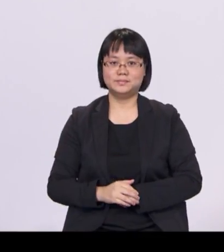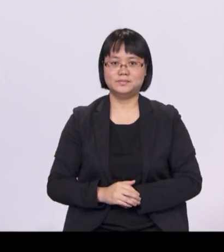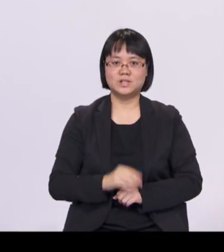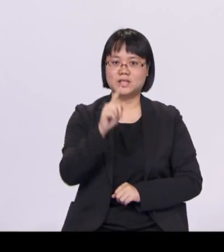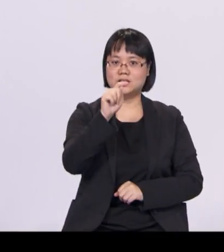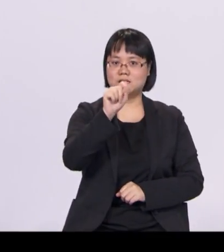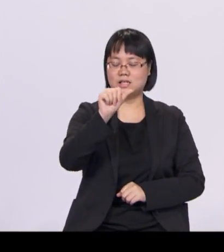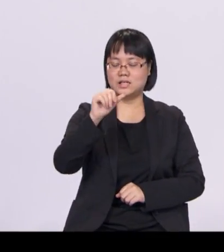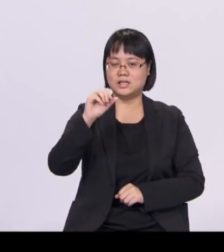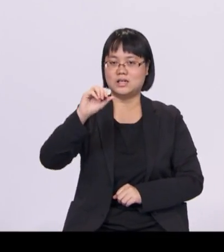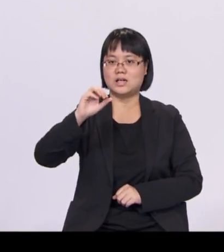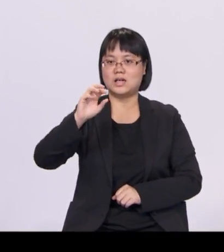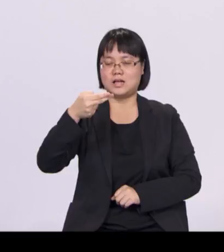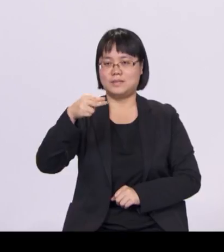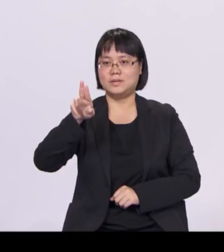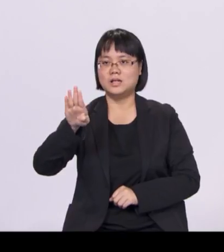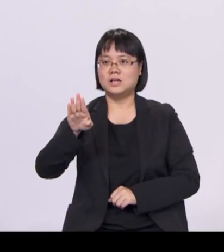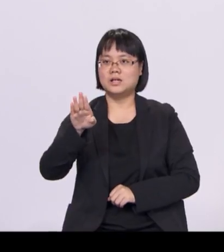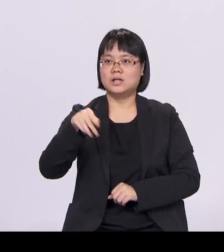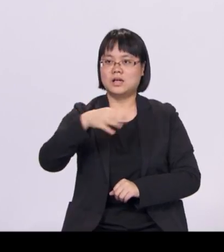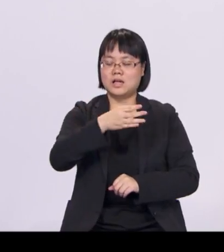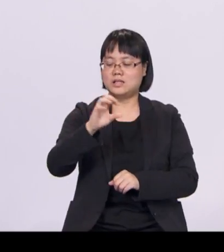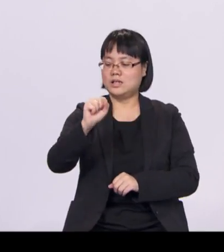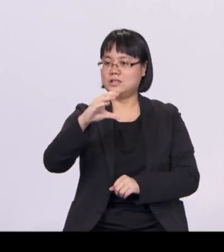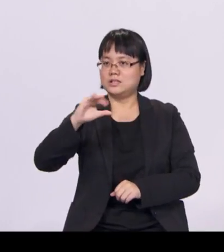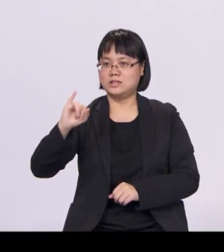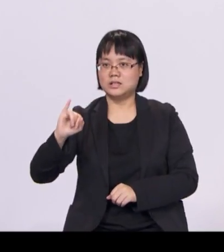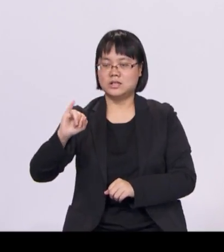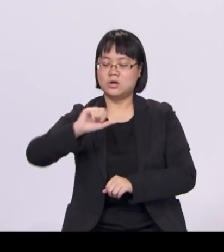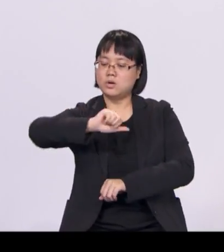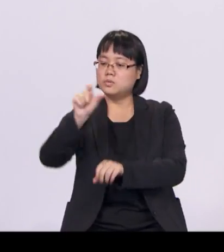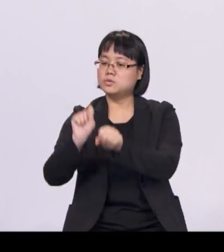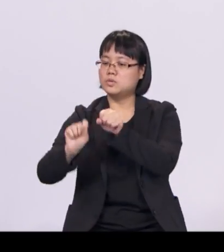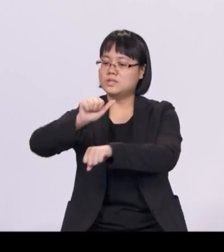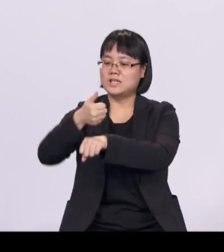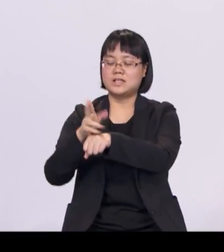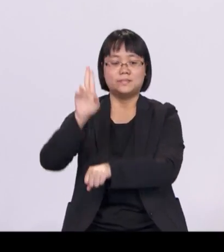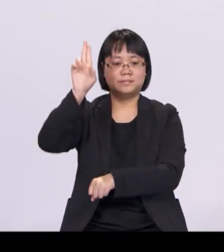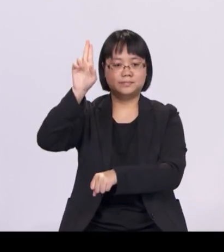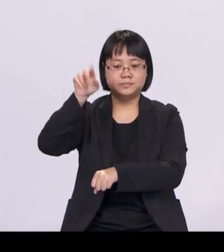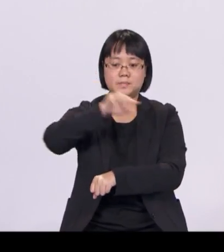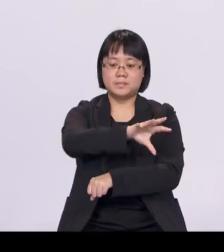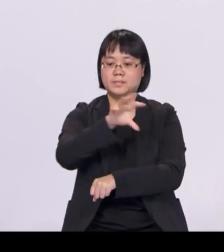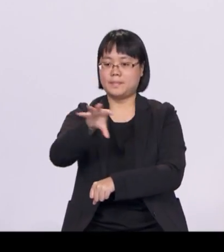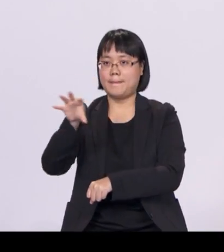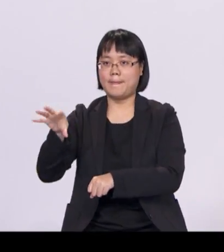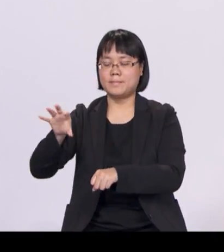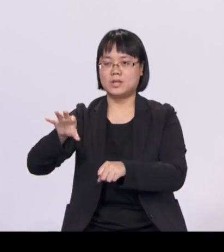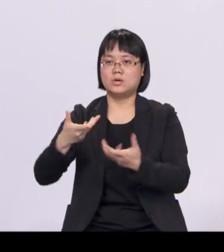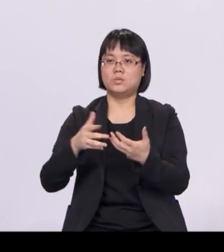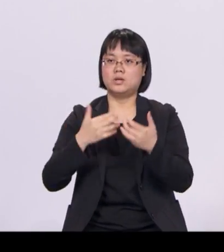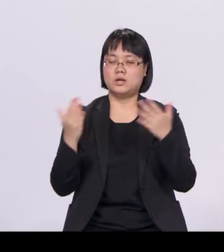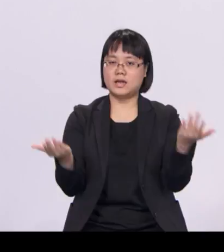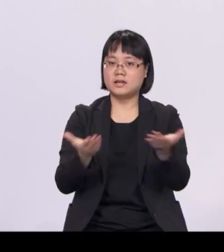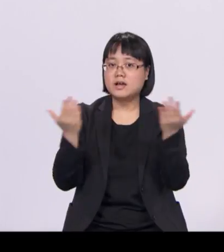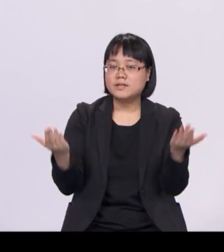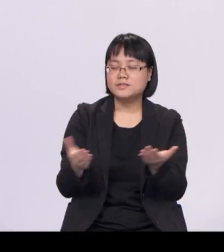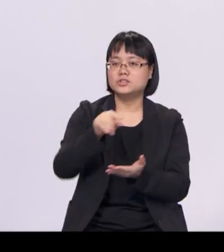Trade Association Committee, the SCCI also set up, will encourage TACs to collaborate with and support one another.